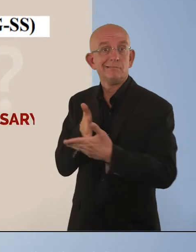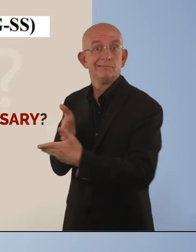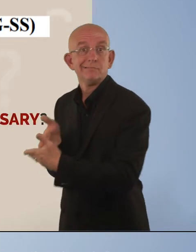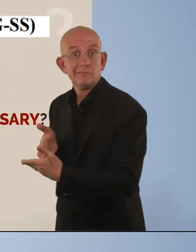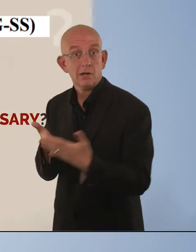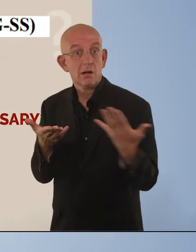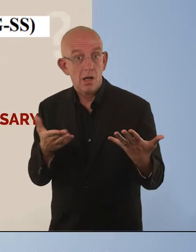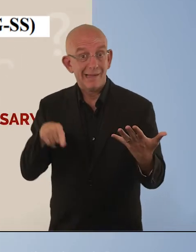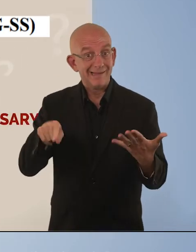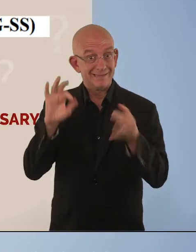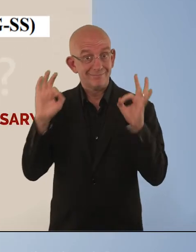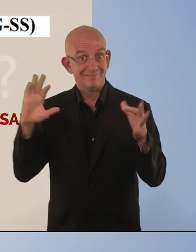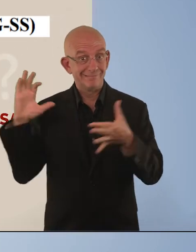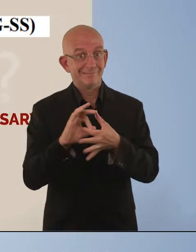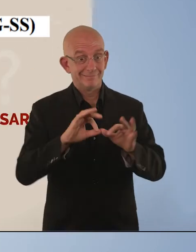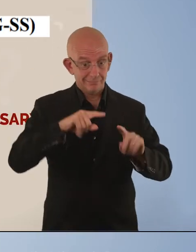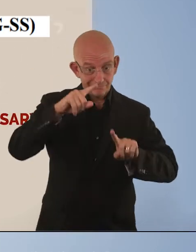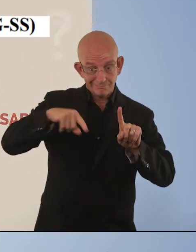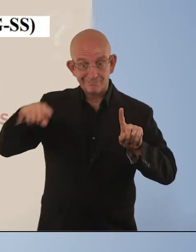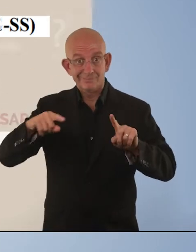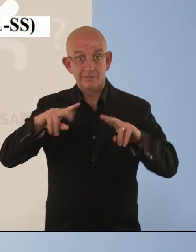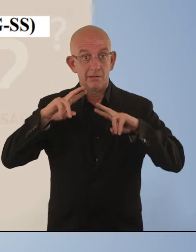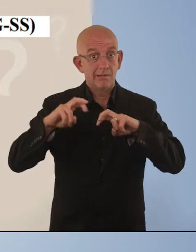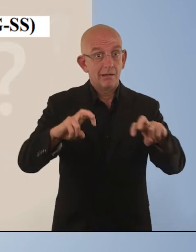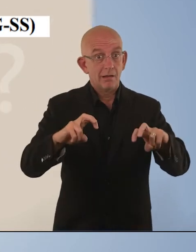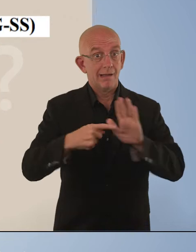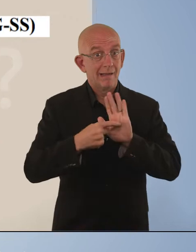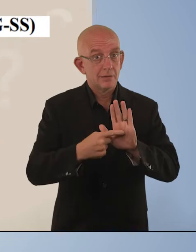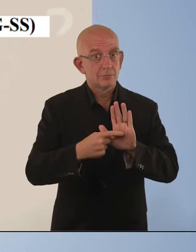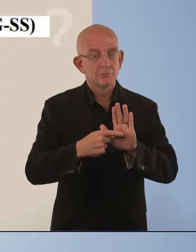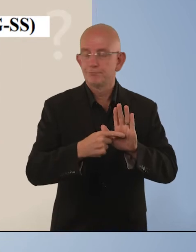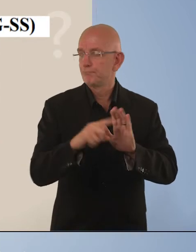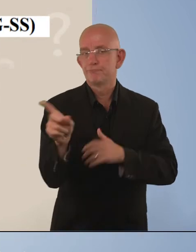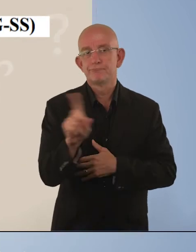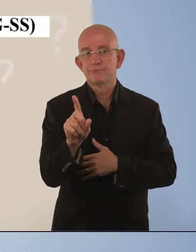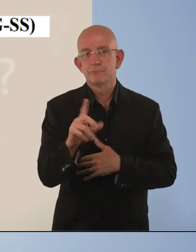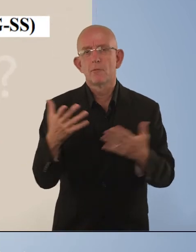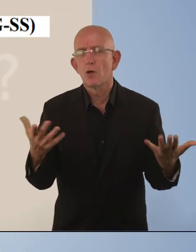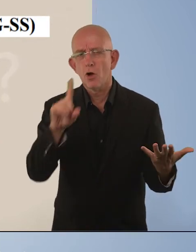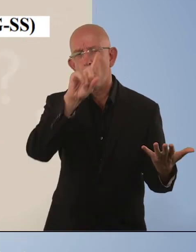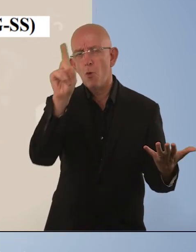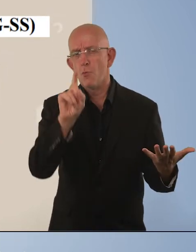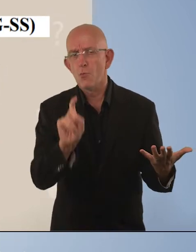necessary for statistical purposes that they do? The answer is no, and here's why.